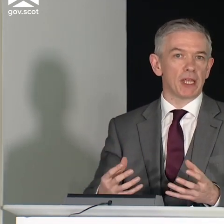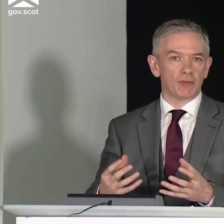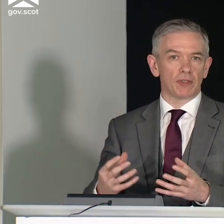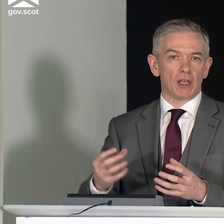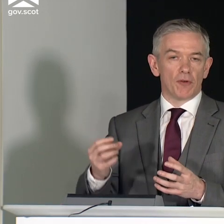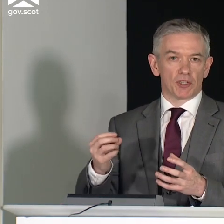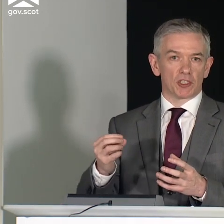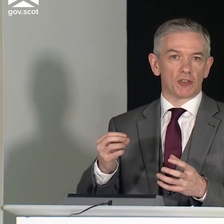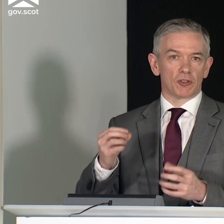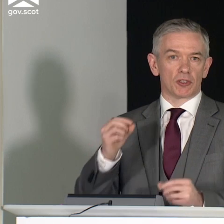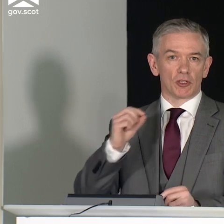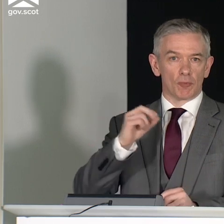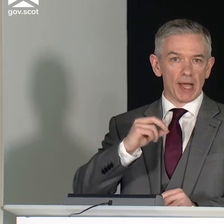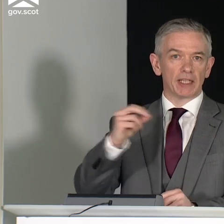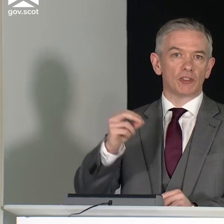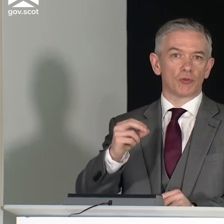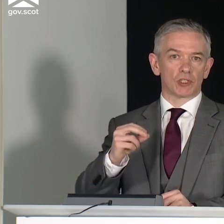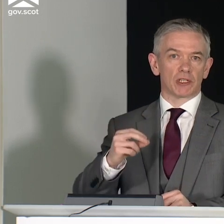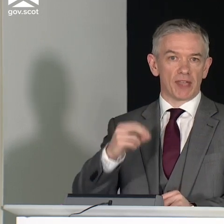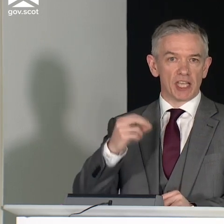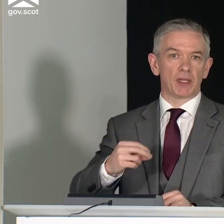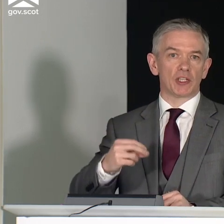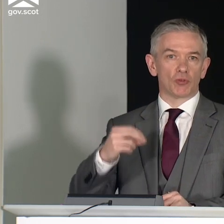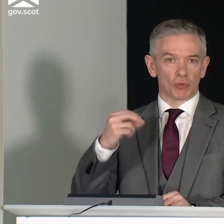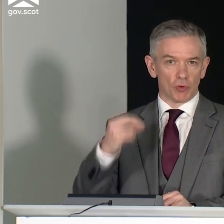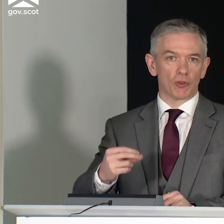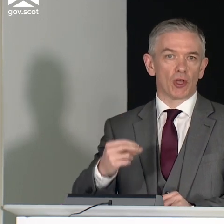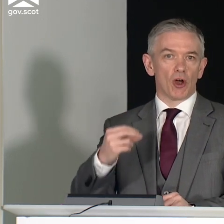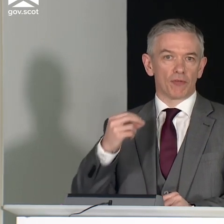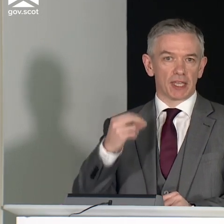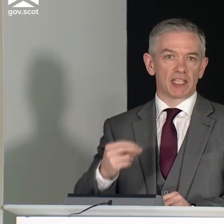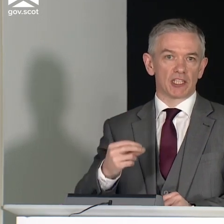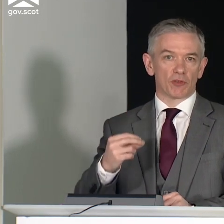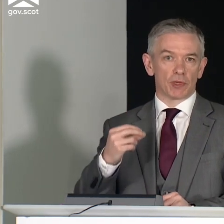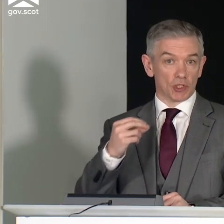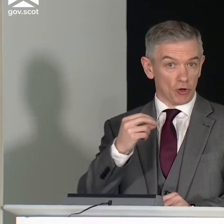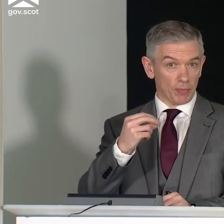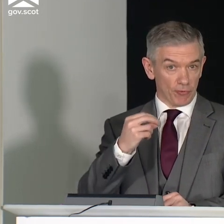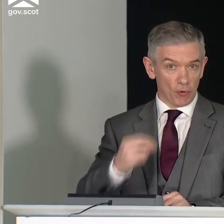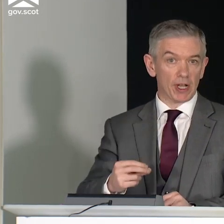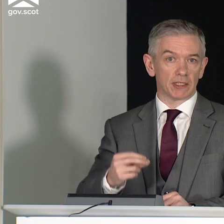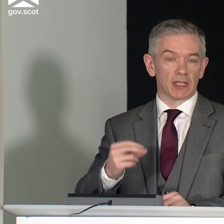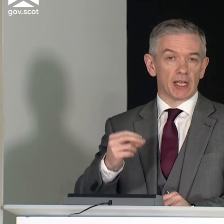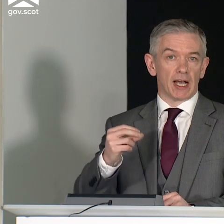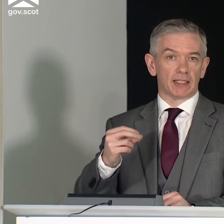people are behaving for us to go back into those kind of exponential growth of the cases that we saw beforehand and